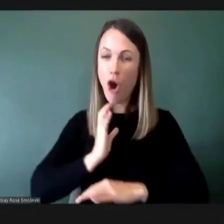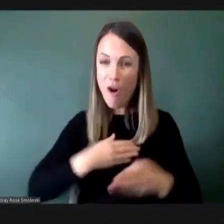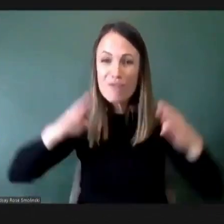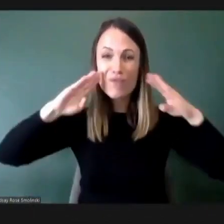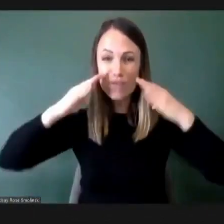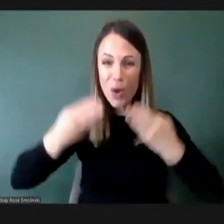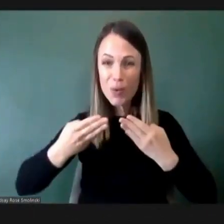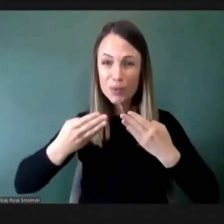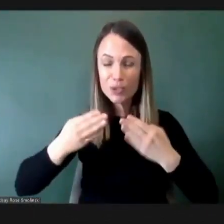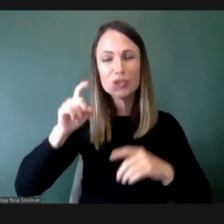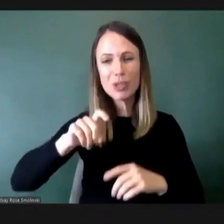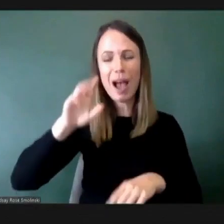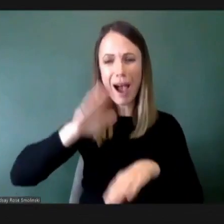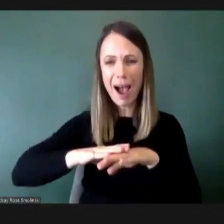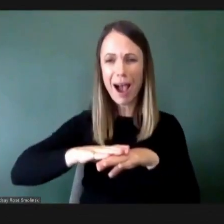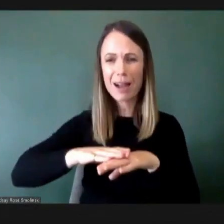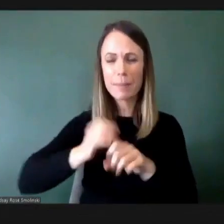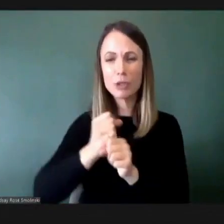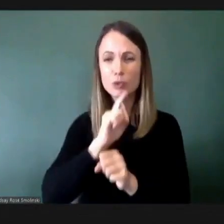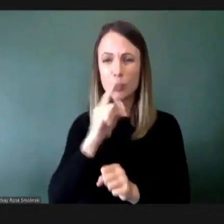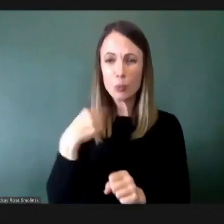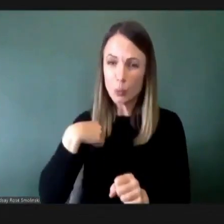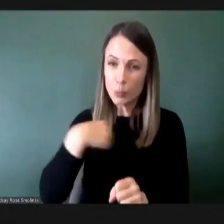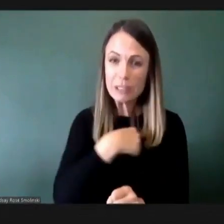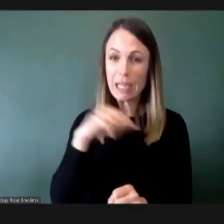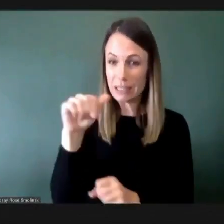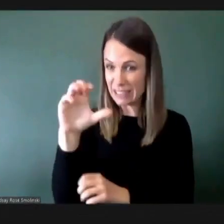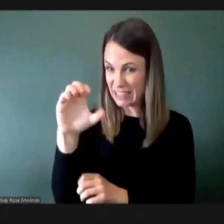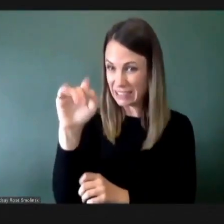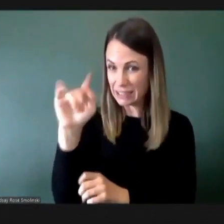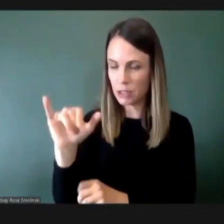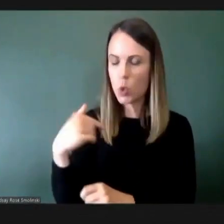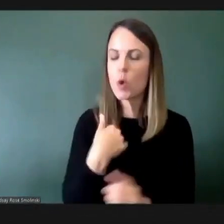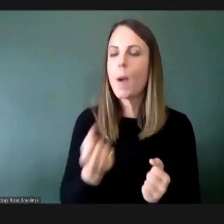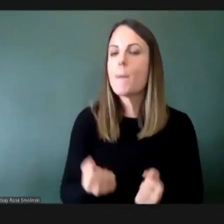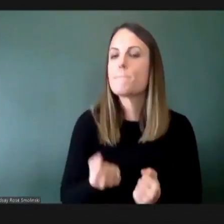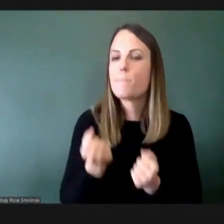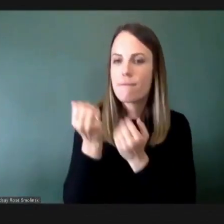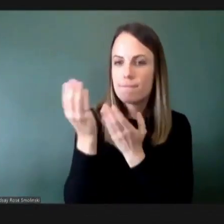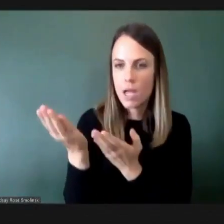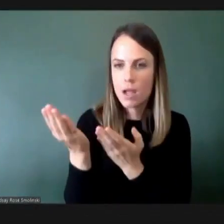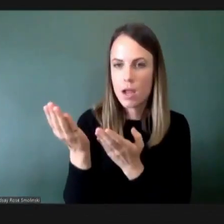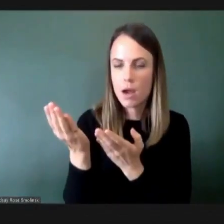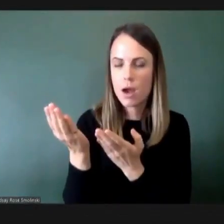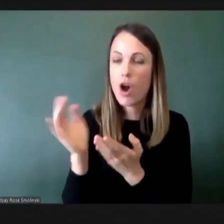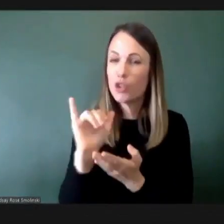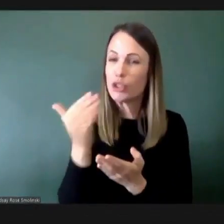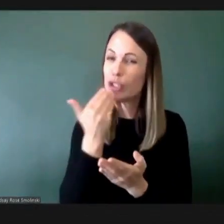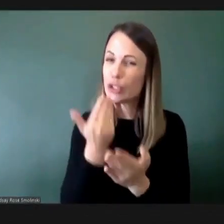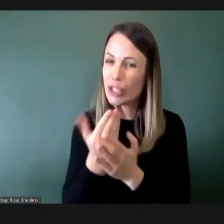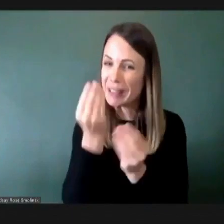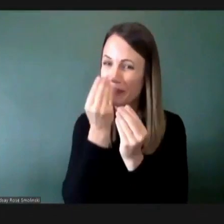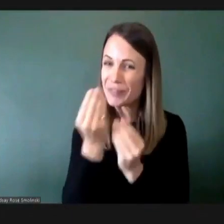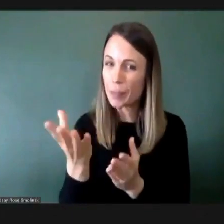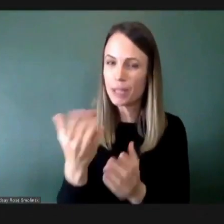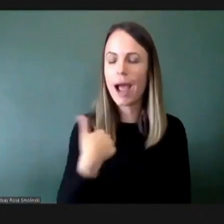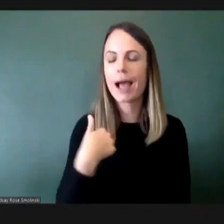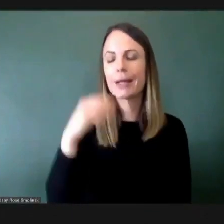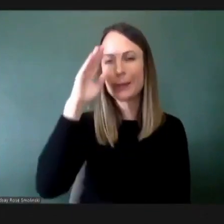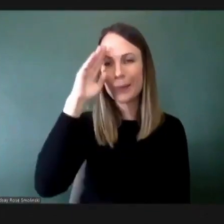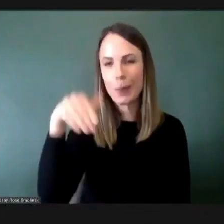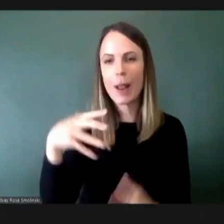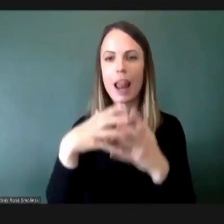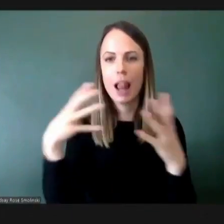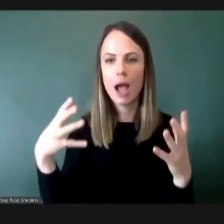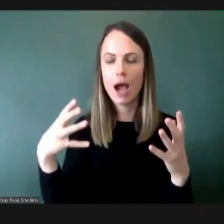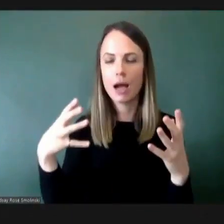should be on making sure that we as a city are providing also good information. I know that there's been a